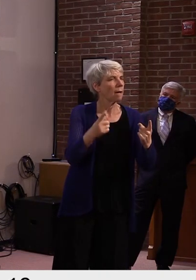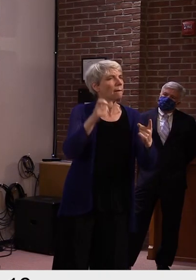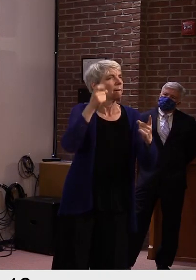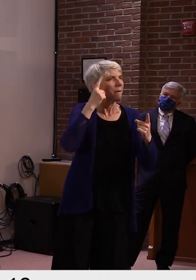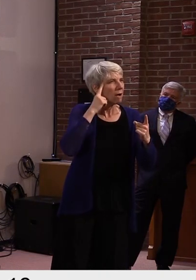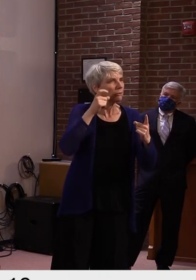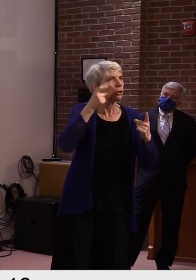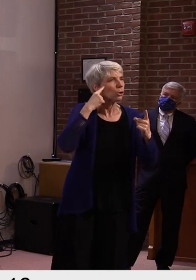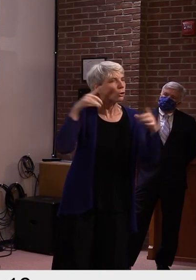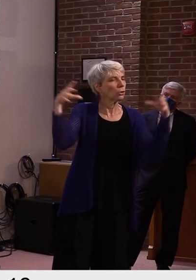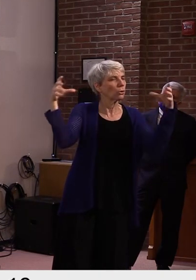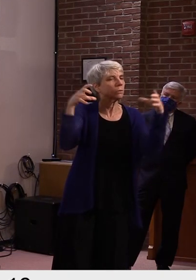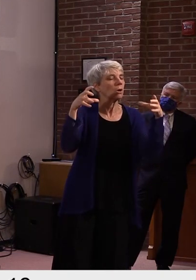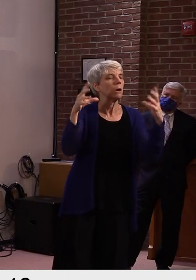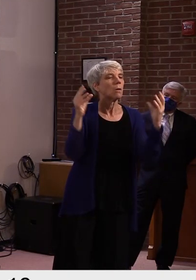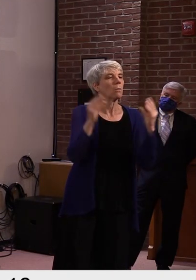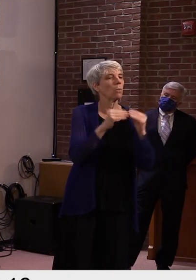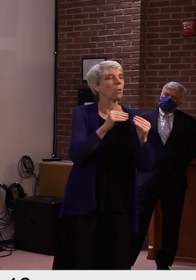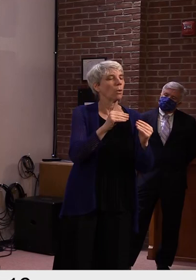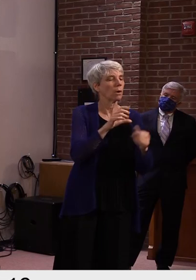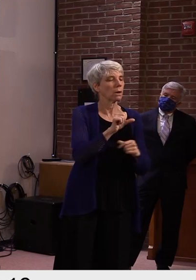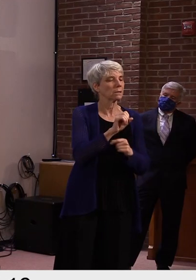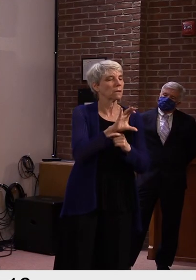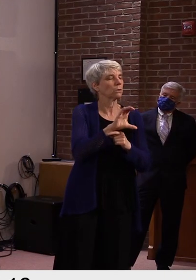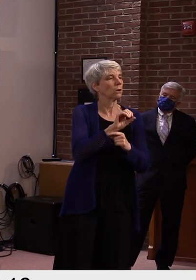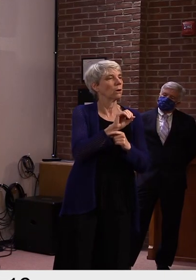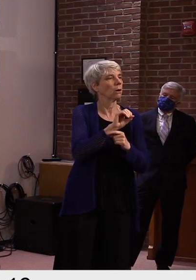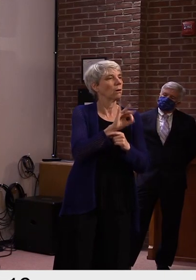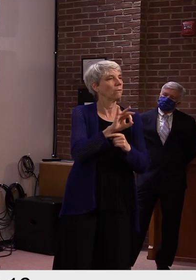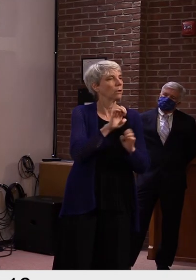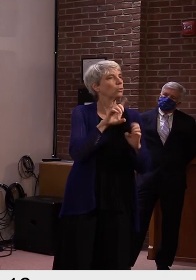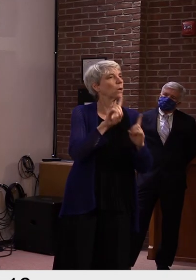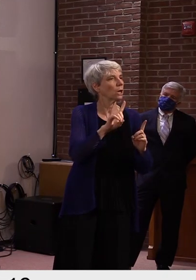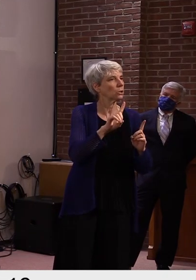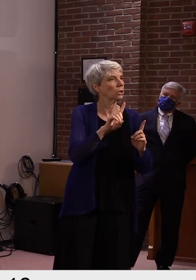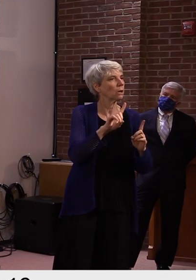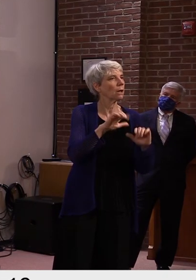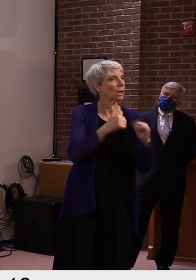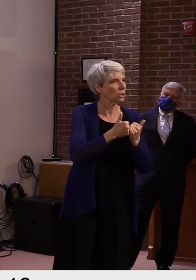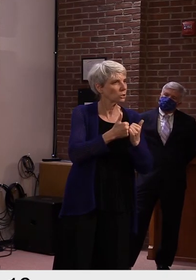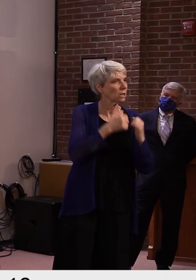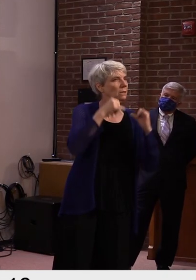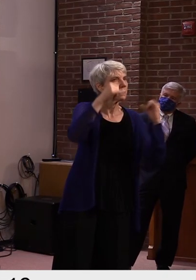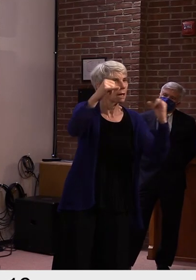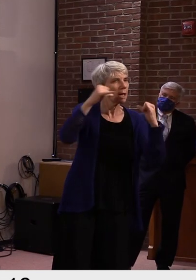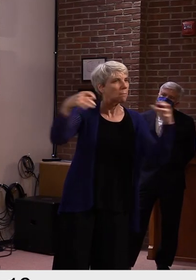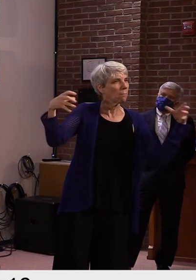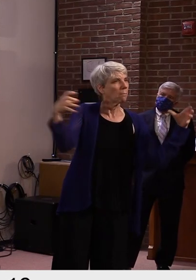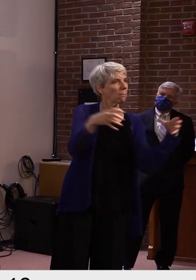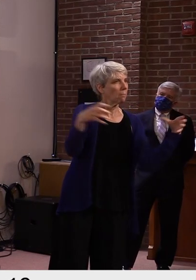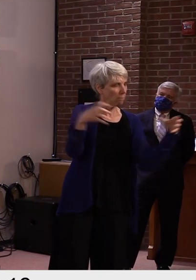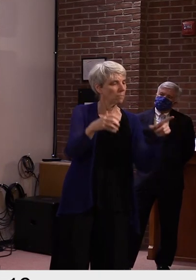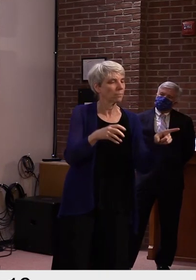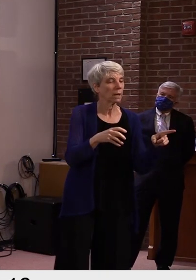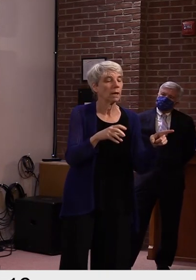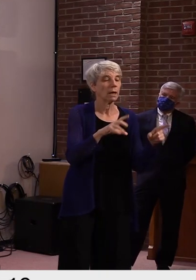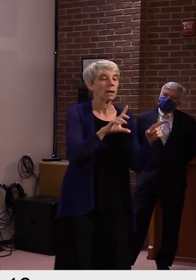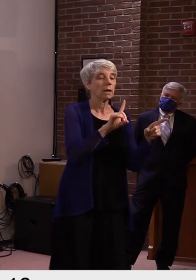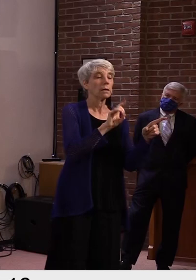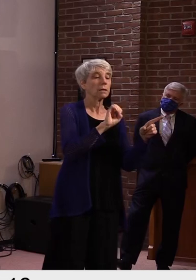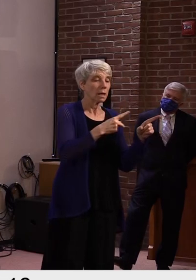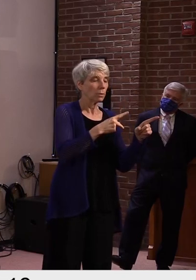as it is Secretary to Secretary of Education. Secretary, Deputy Secretary Boucher,